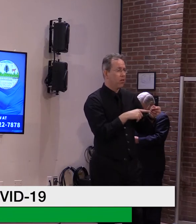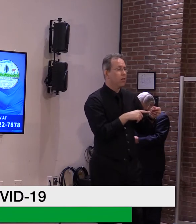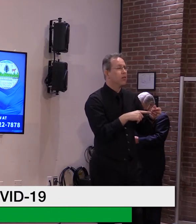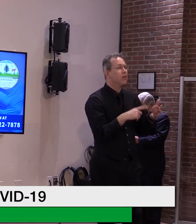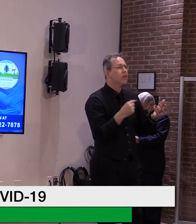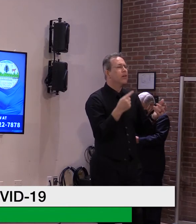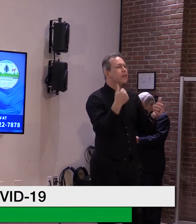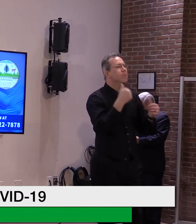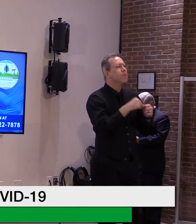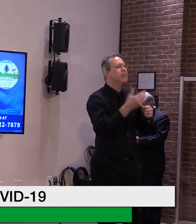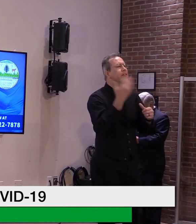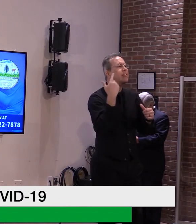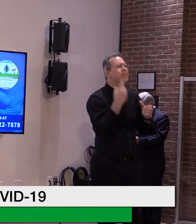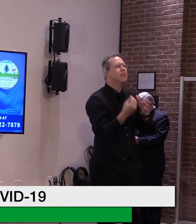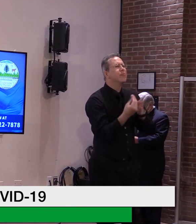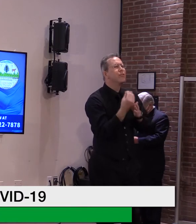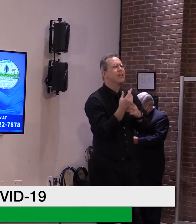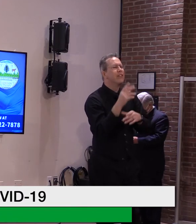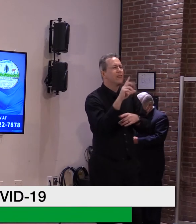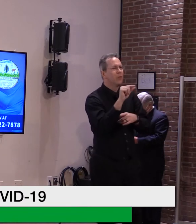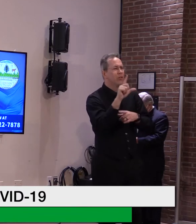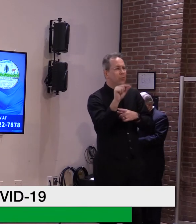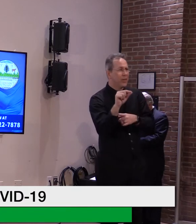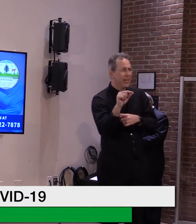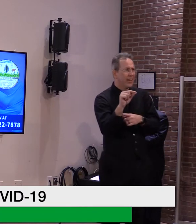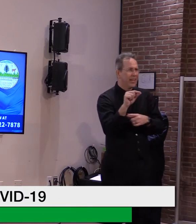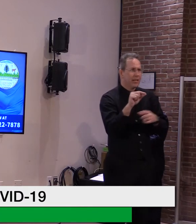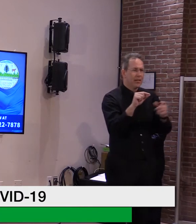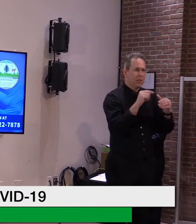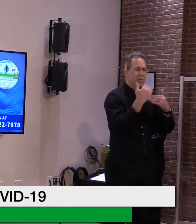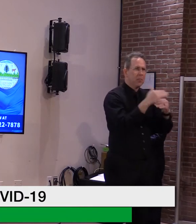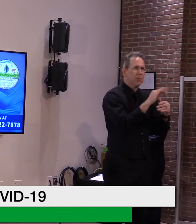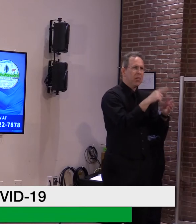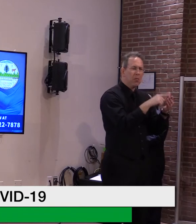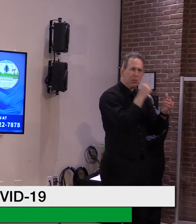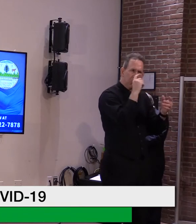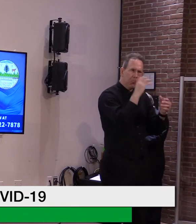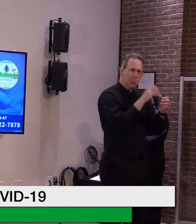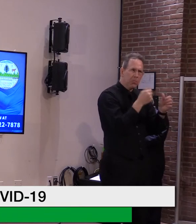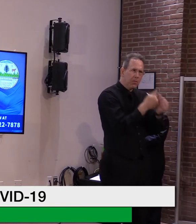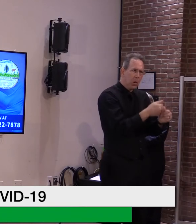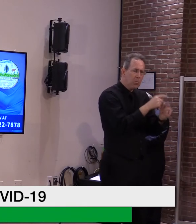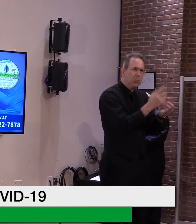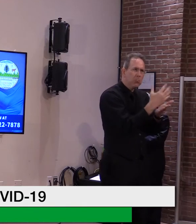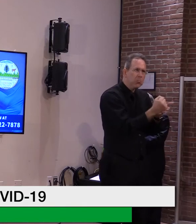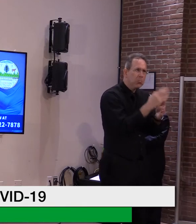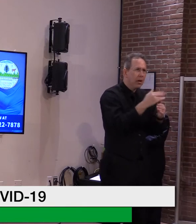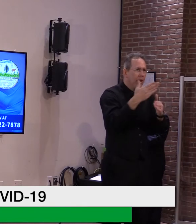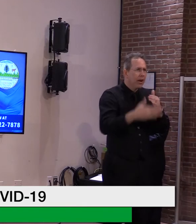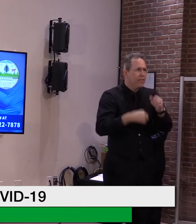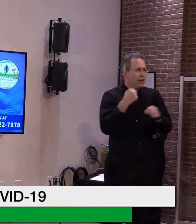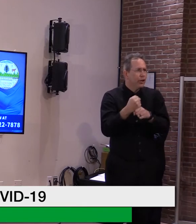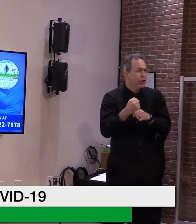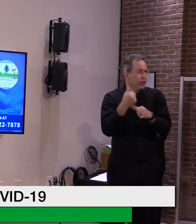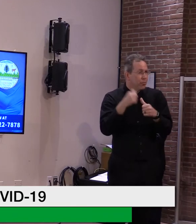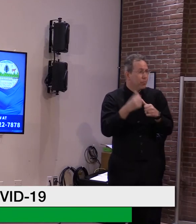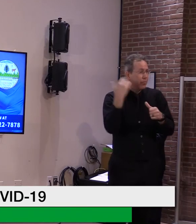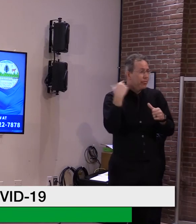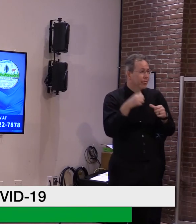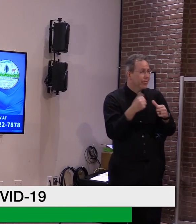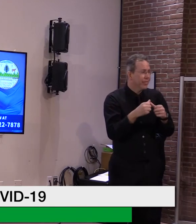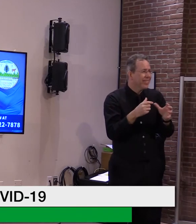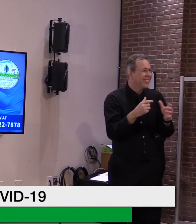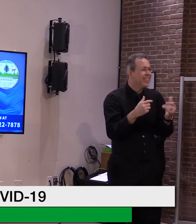first one we received. As you remember last year, when we received this money, it had to be committed by December